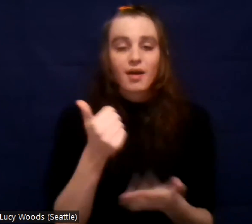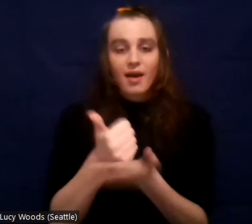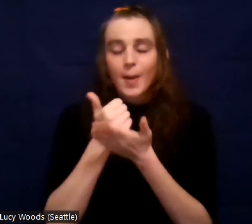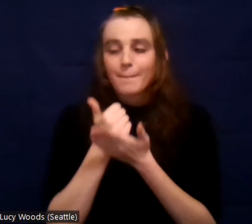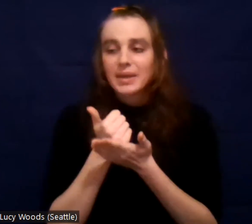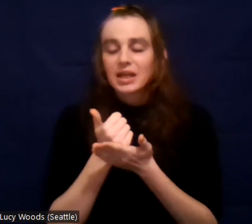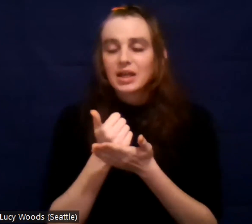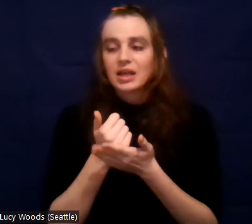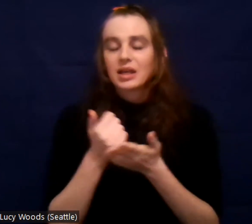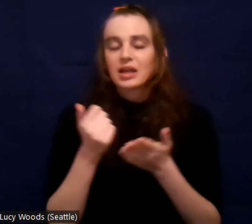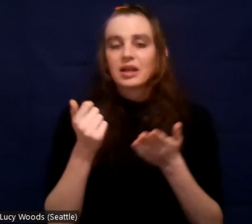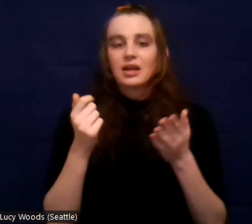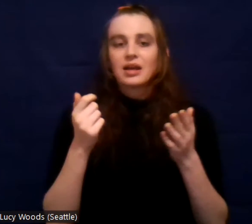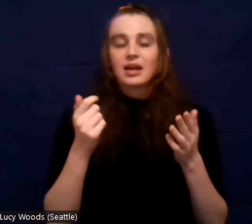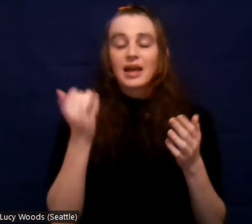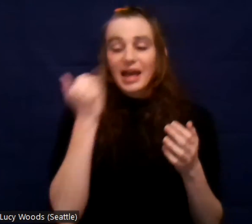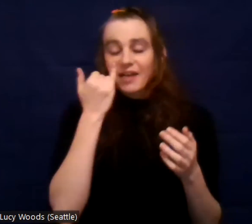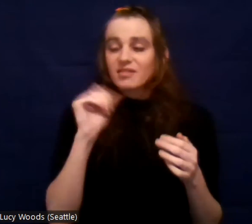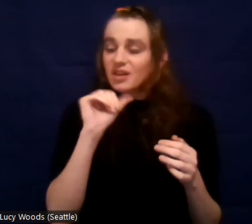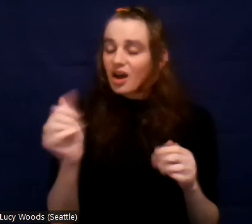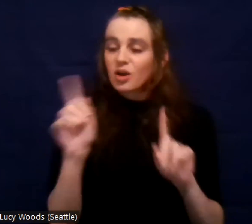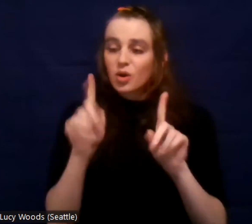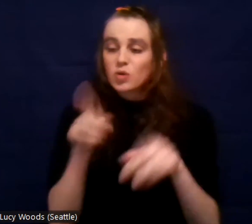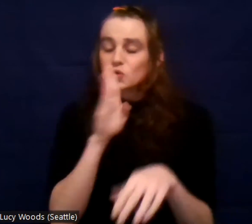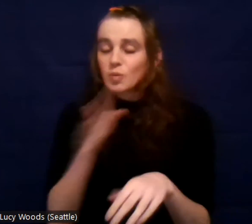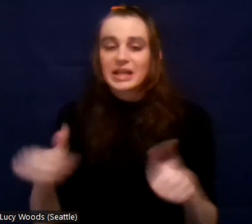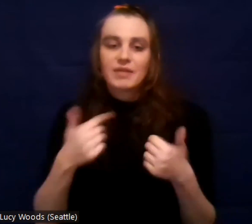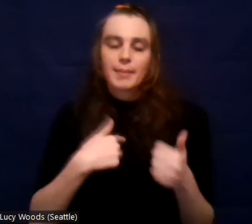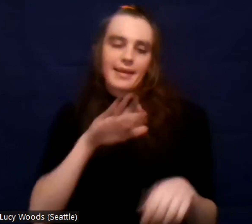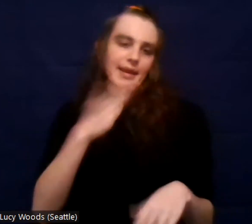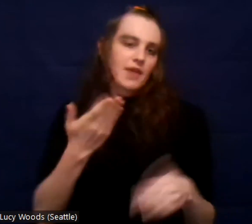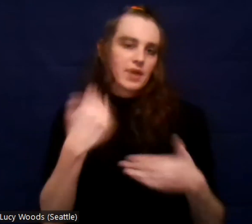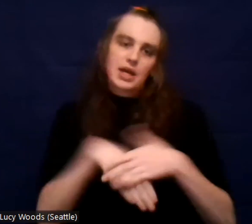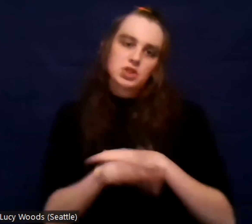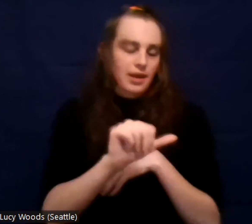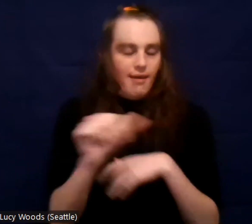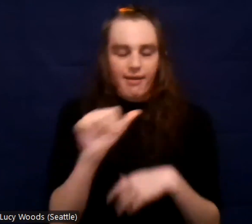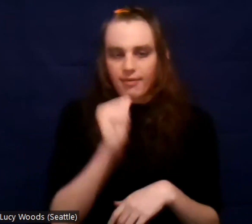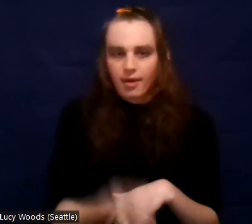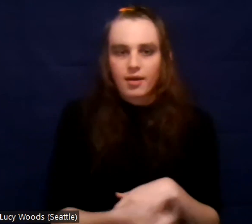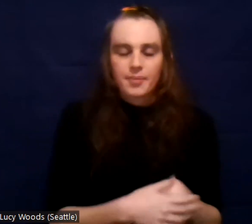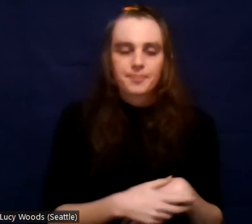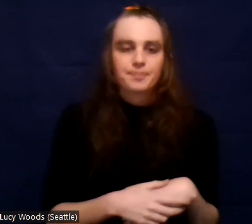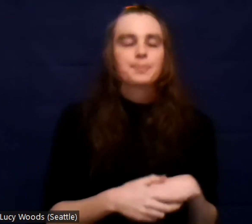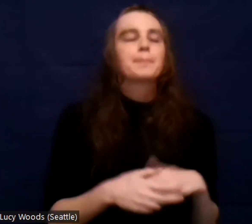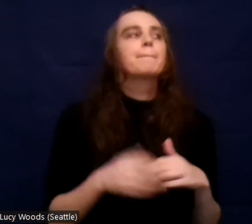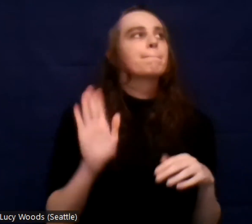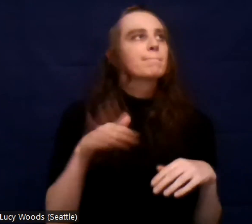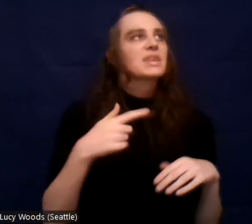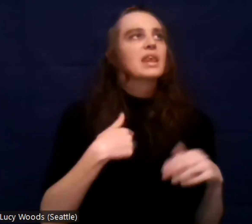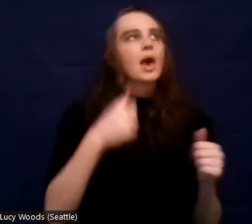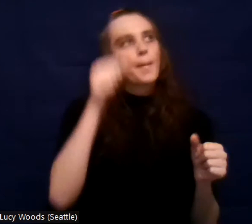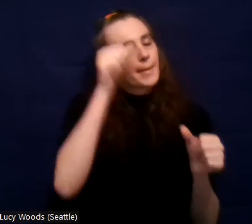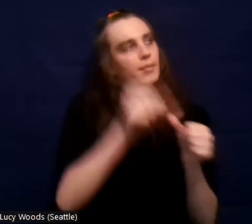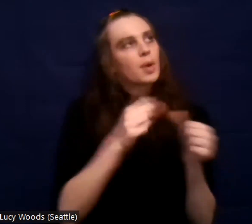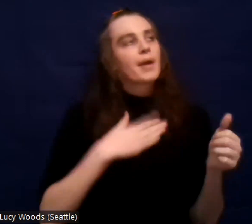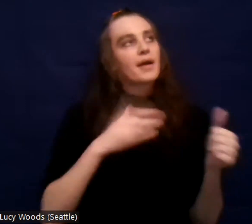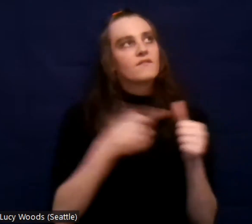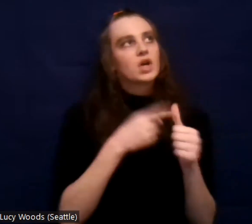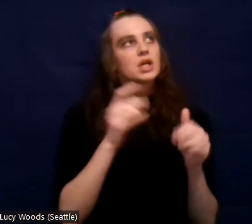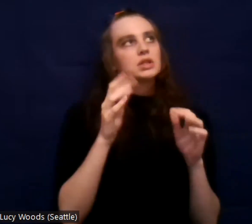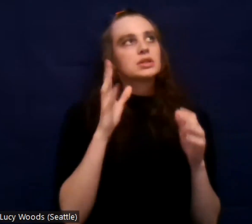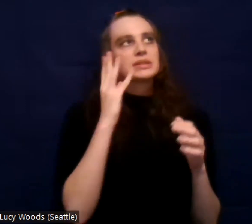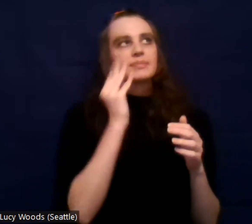And I remember my first encounter with Y Paul. So I'm maybe two weeks over.